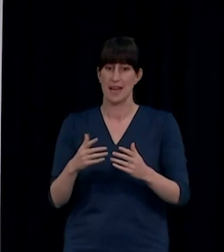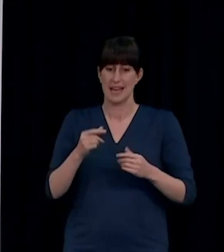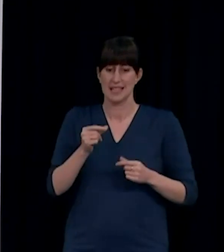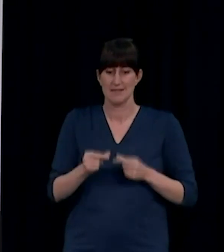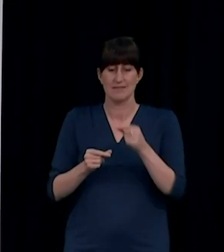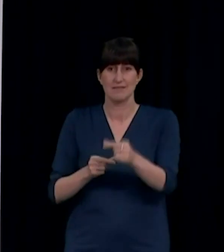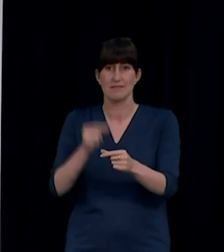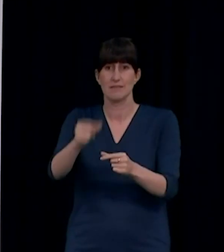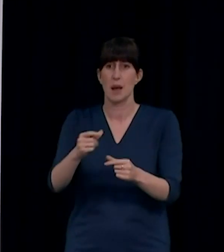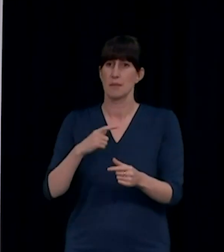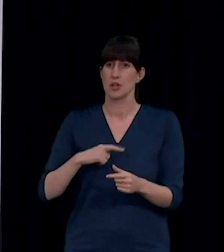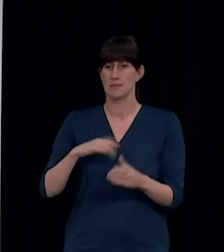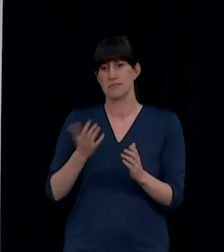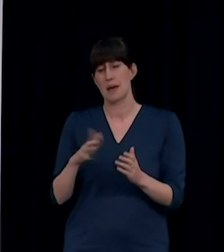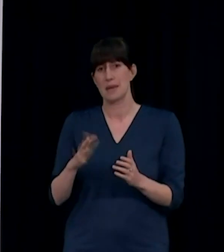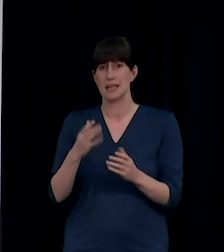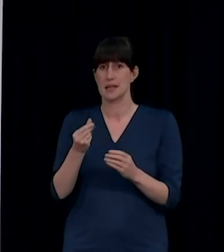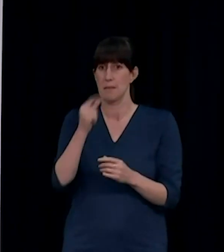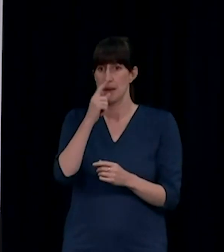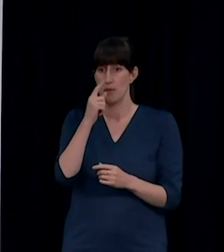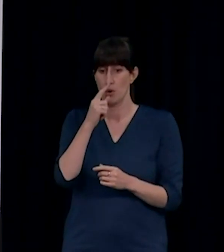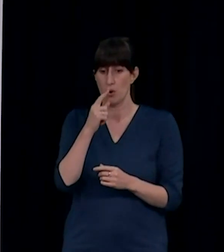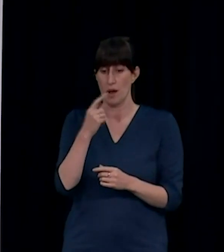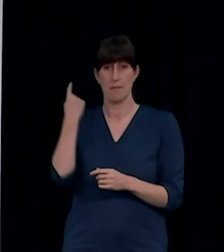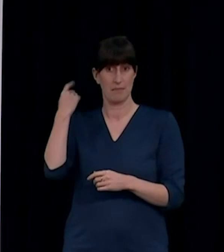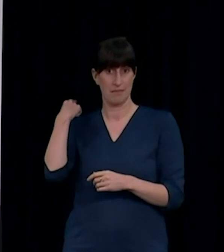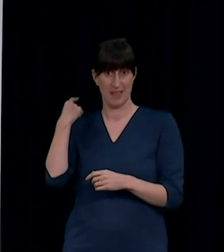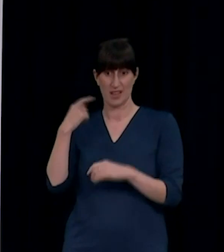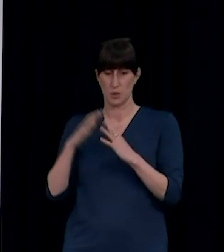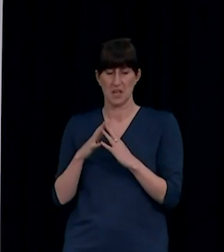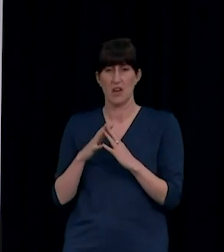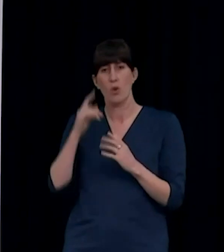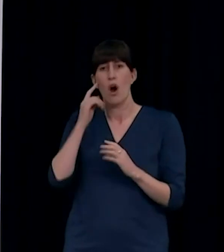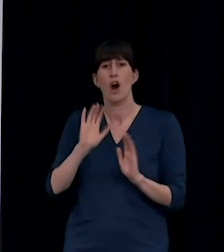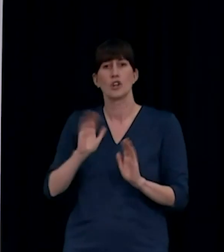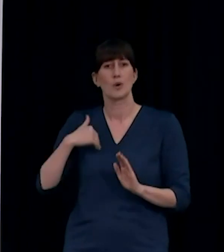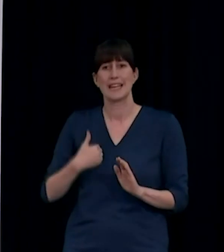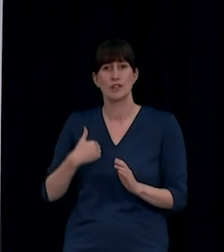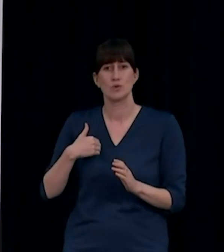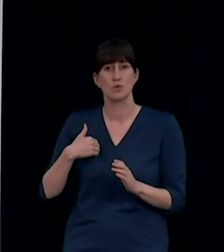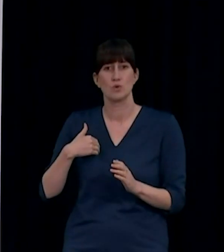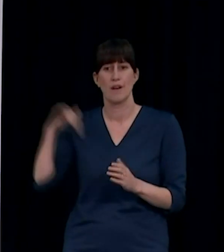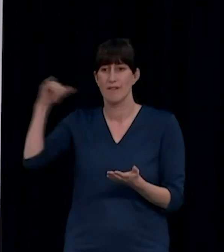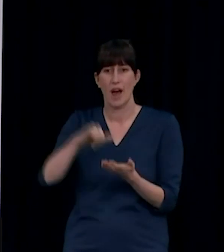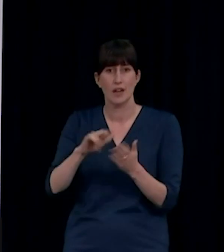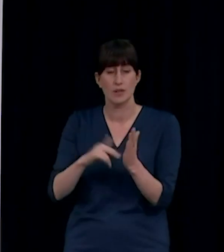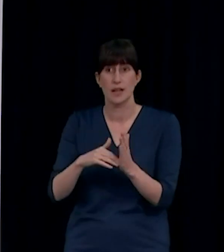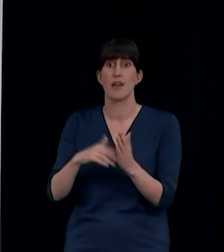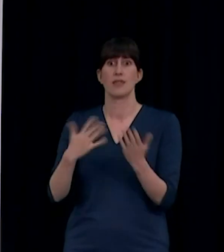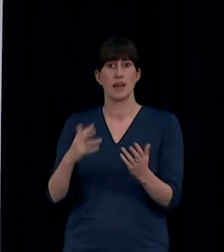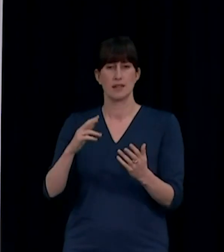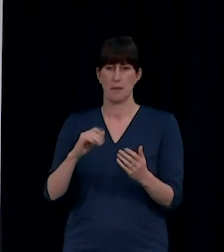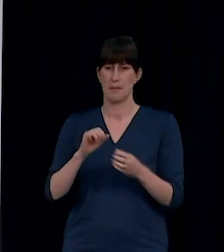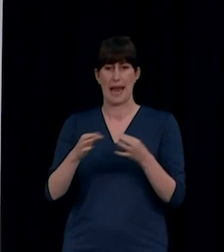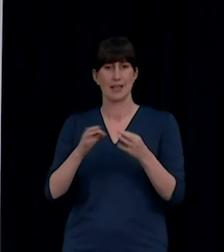say, in October or November, and it allows people to get equal access if those needs arise a little closer to the